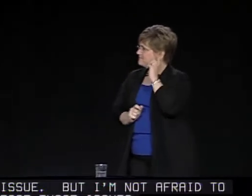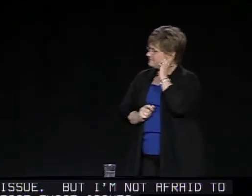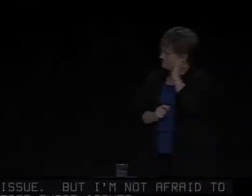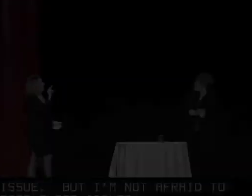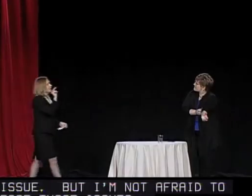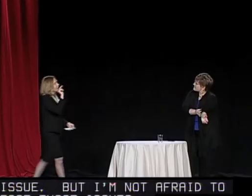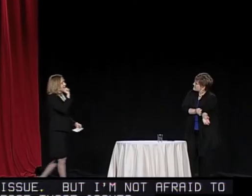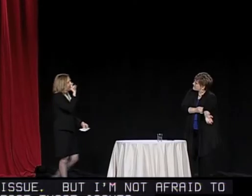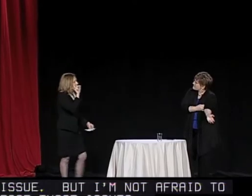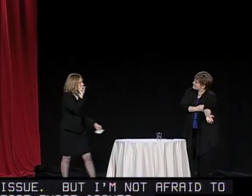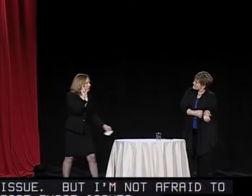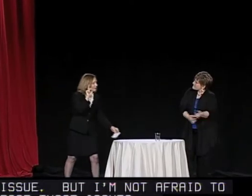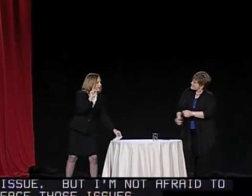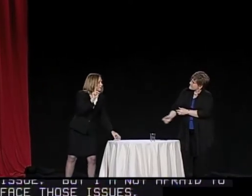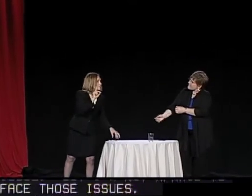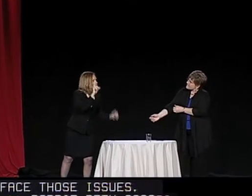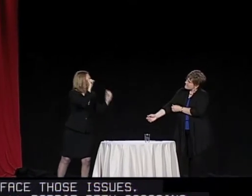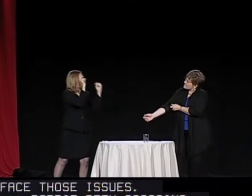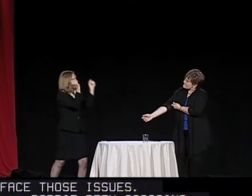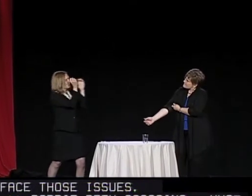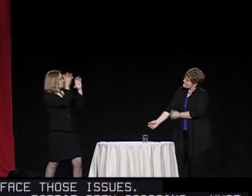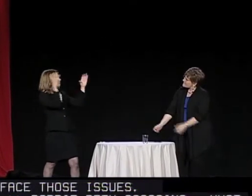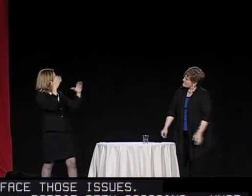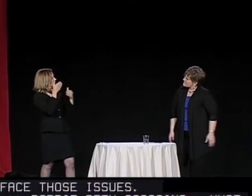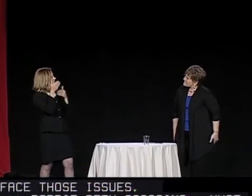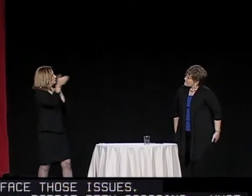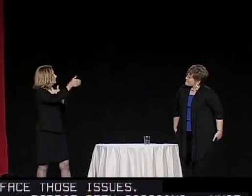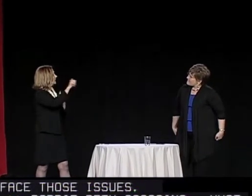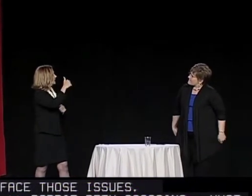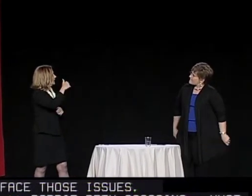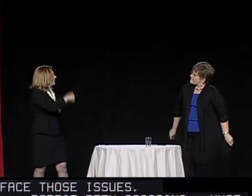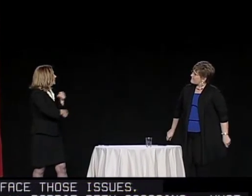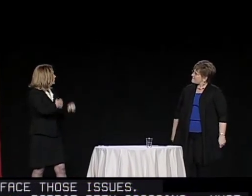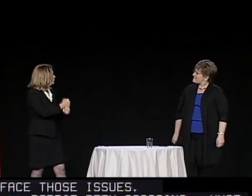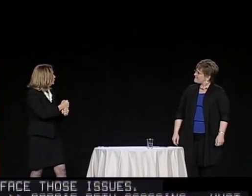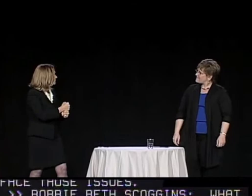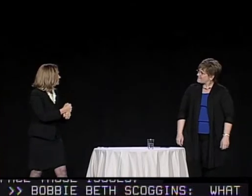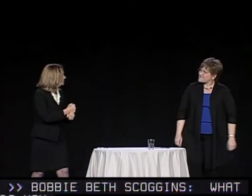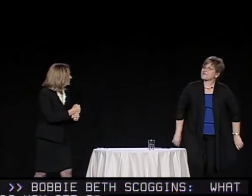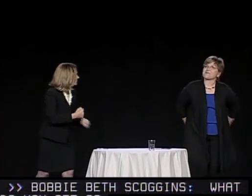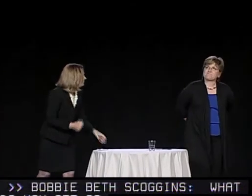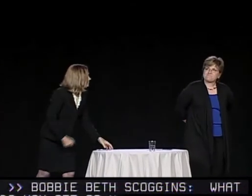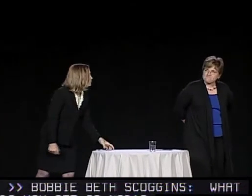What do you see as NAD's vision for the next 10 years?